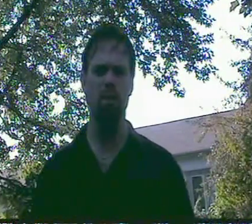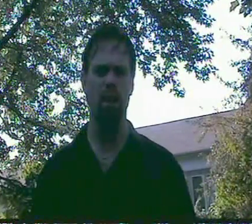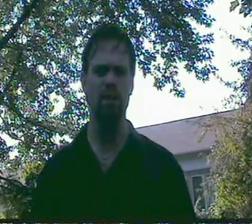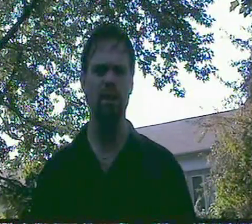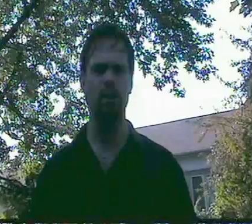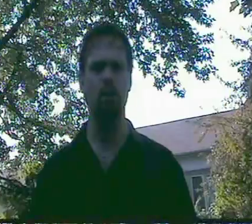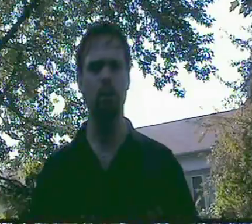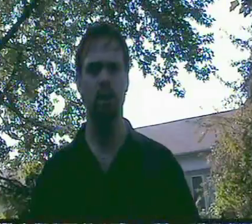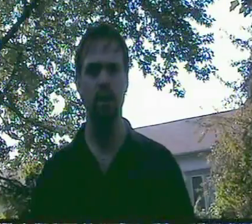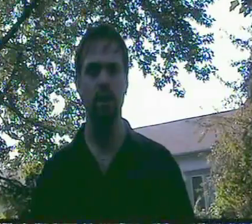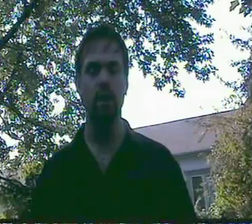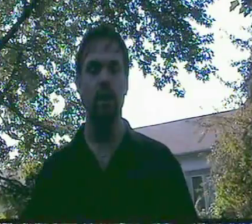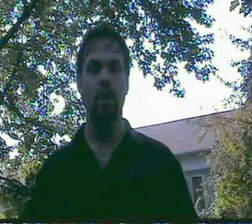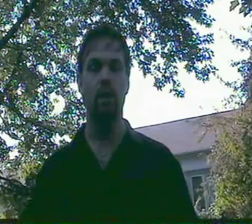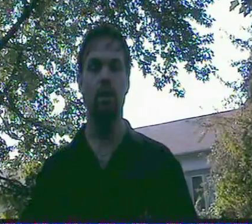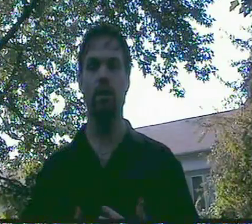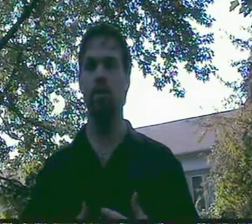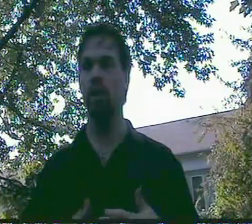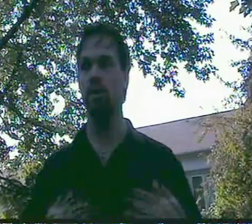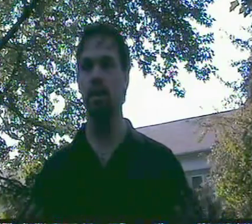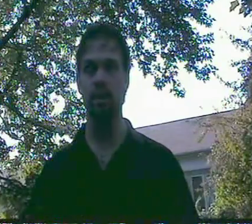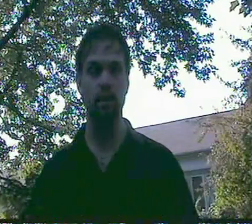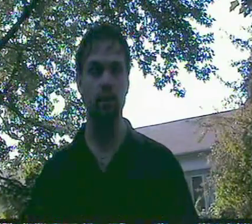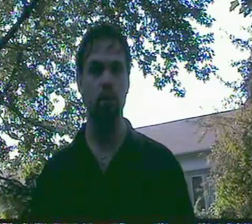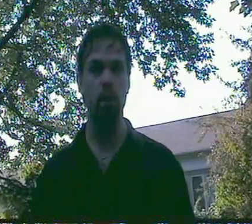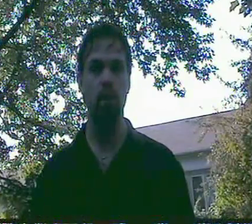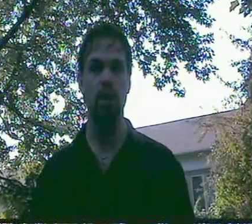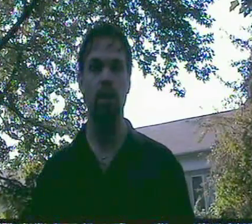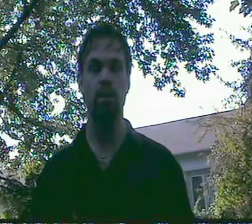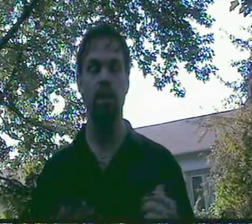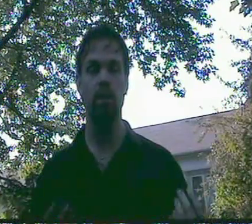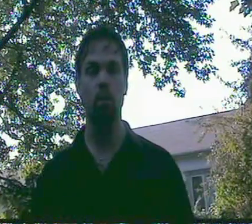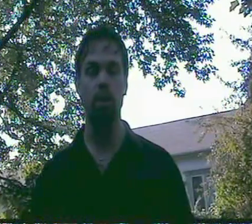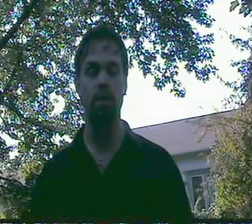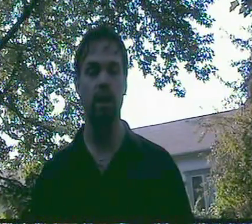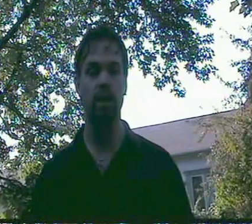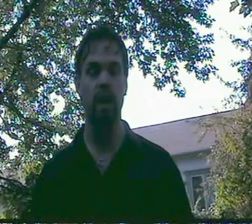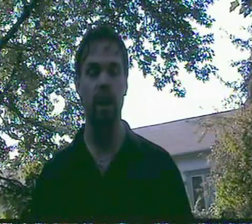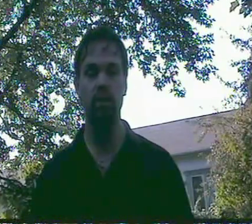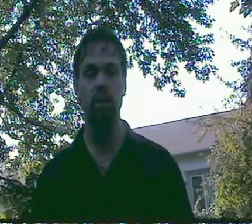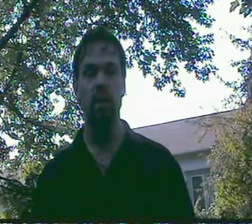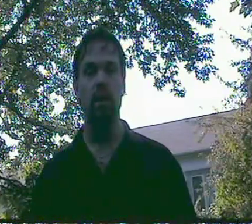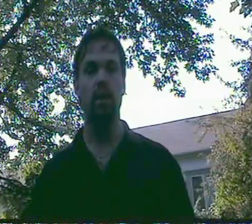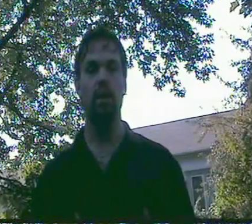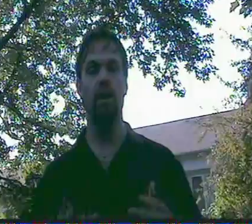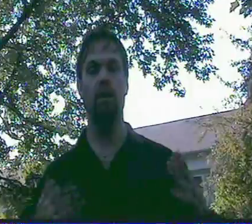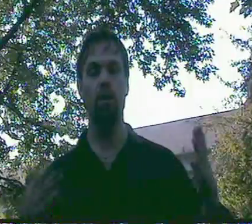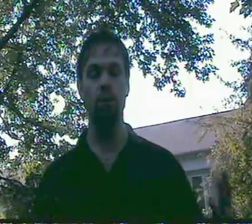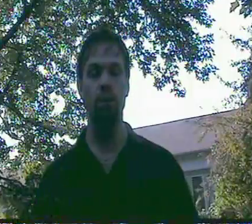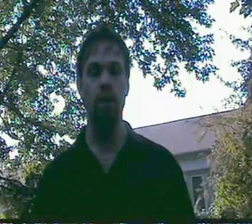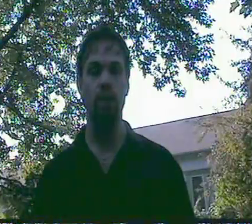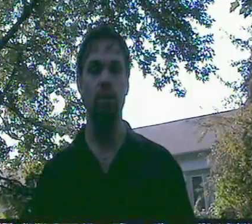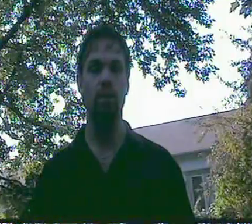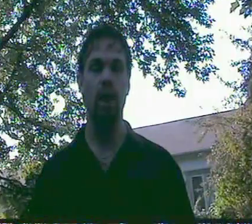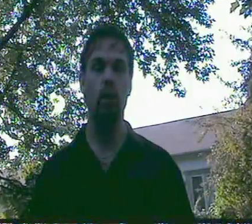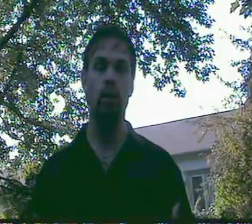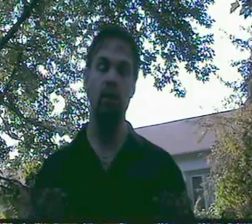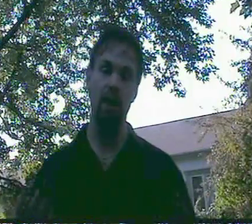modest. Like, who are we kidding? Compared to anything else that you spend money on, it's less than one tank of gas and hundreds of thousands of hours and